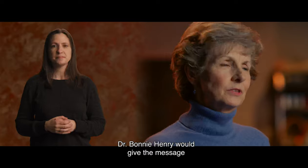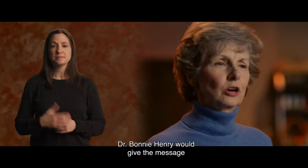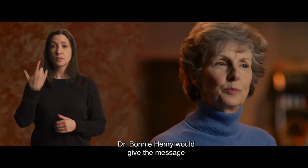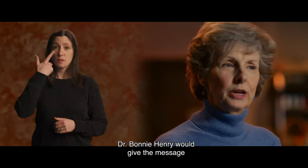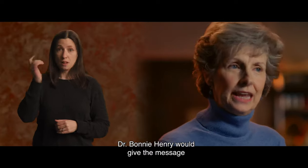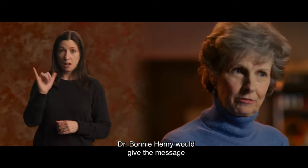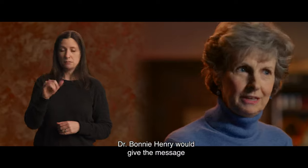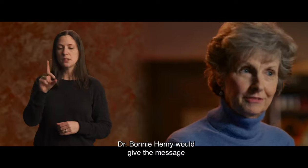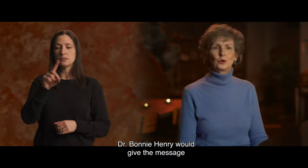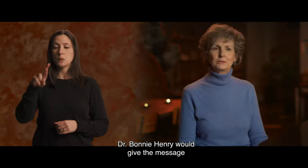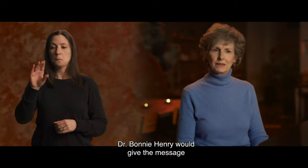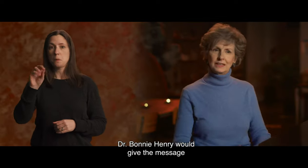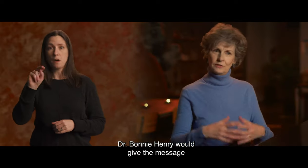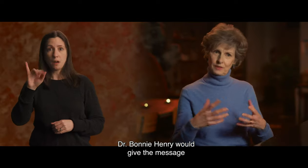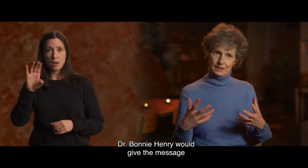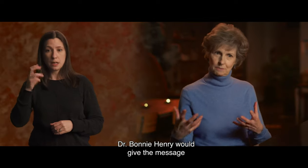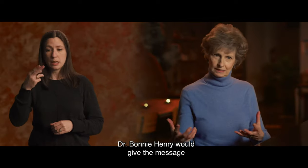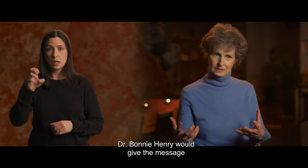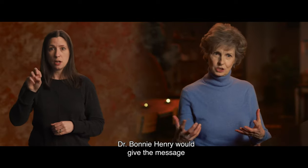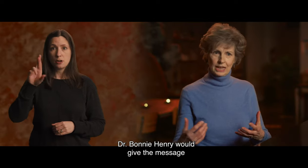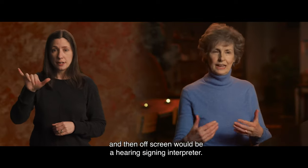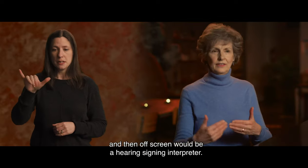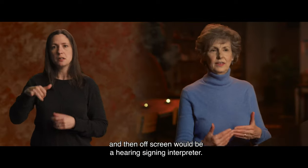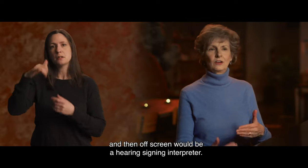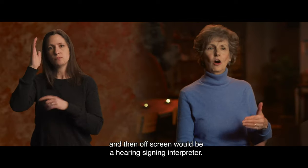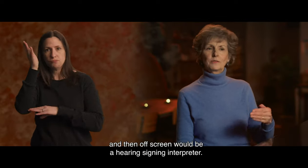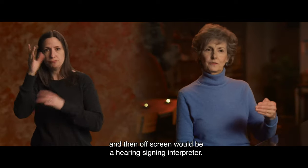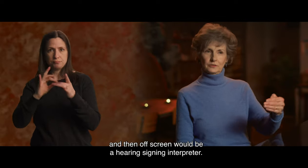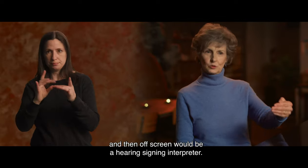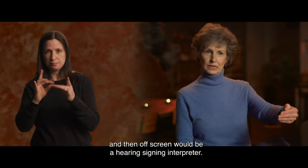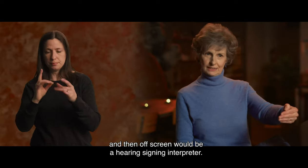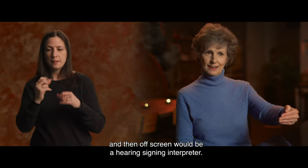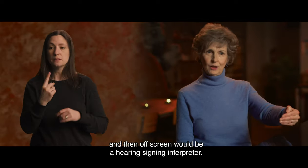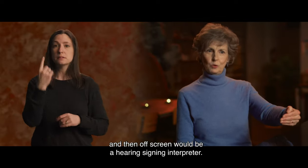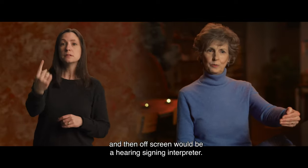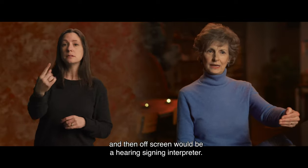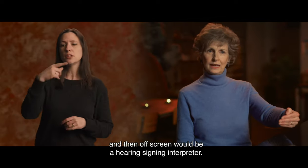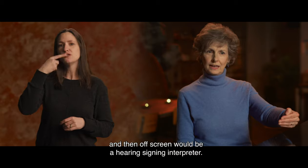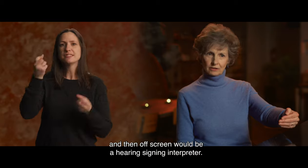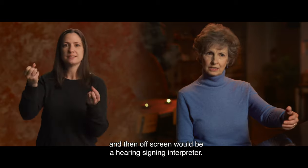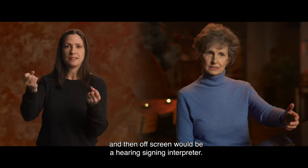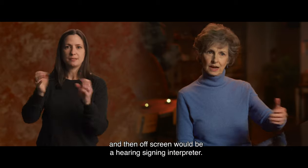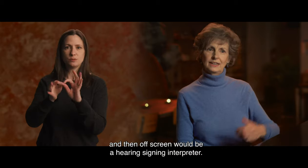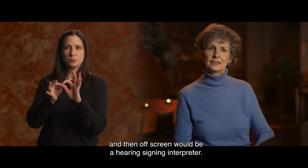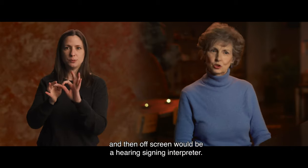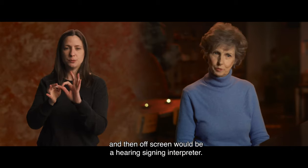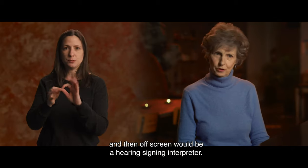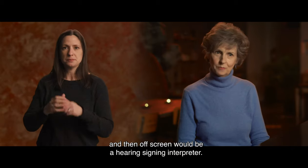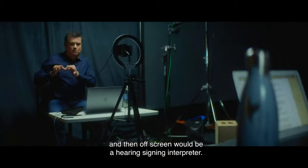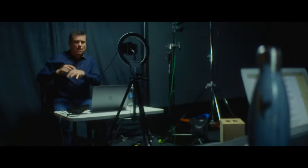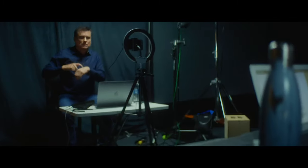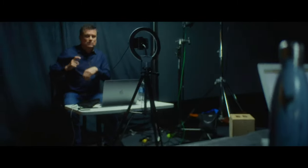Dr. Bonnie Henry would give the message, and then off-screen would be a hearing signing